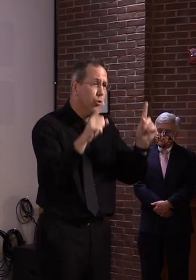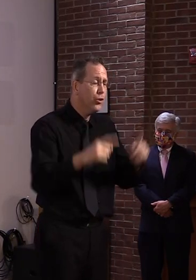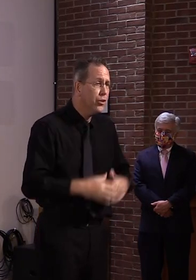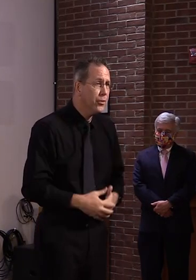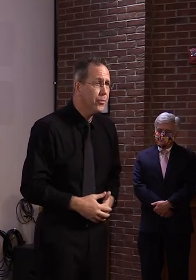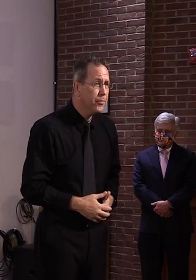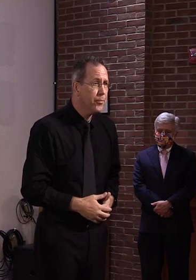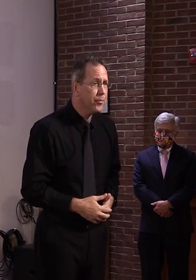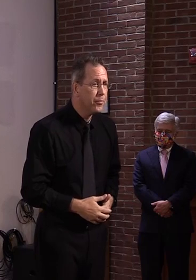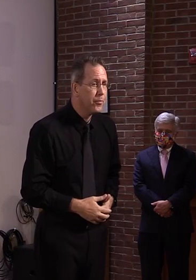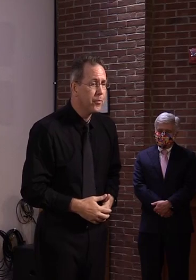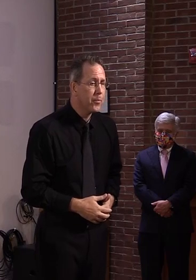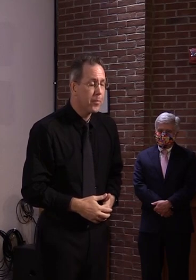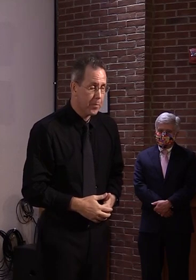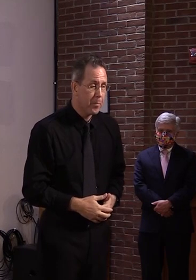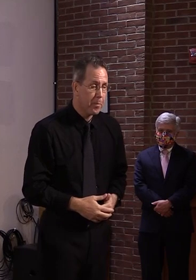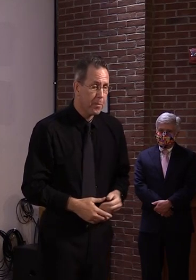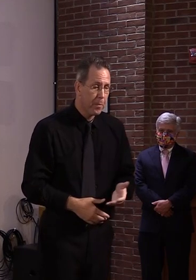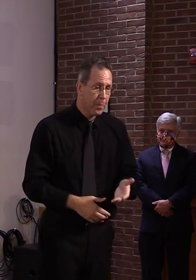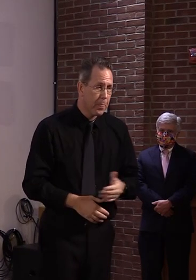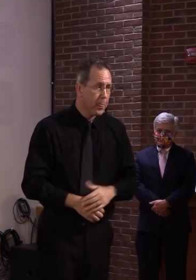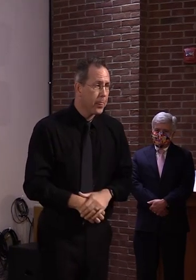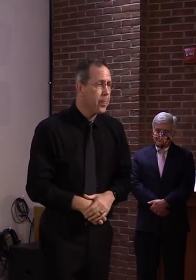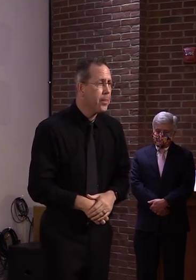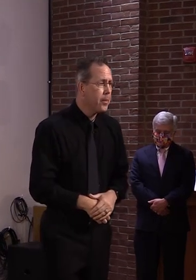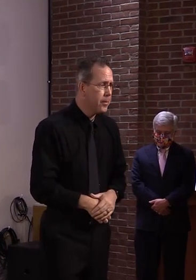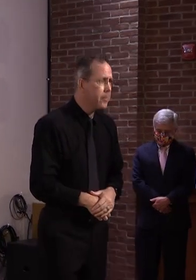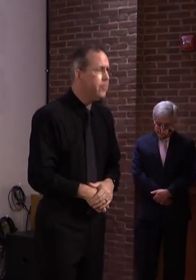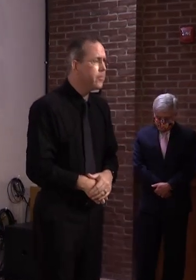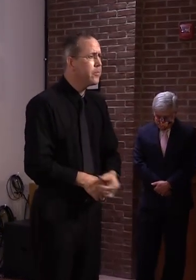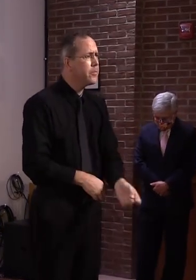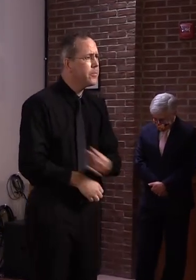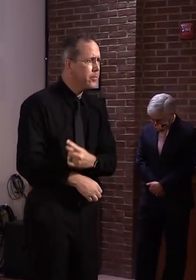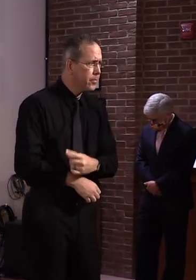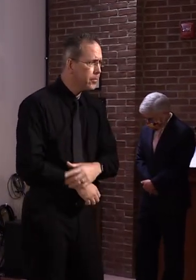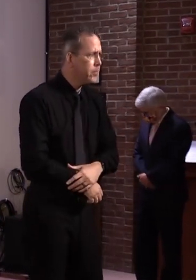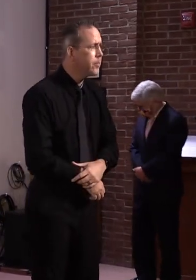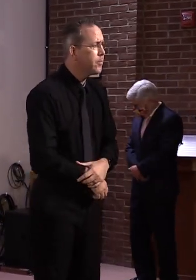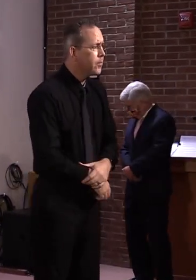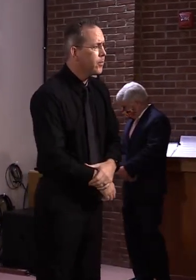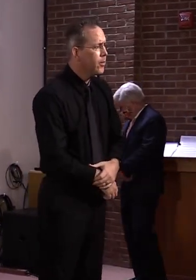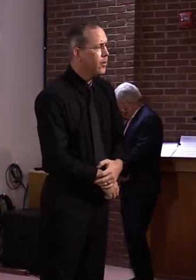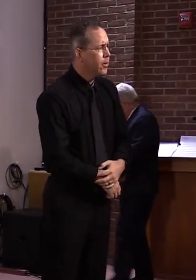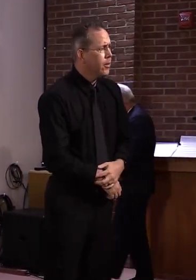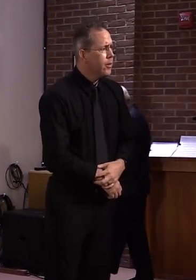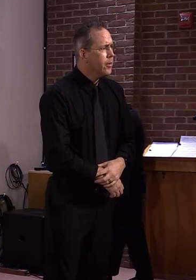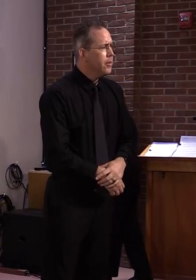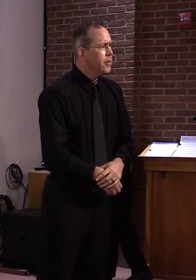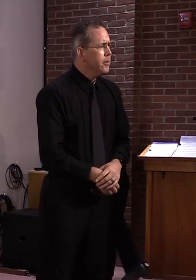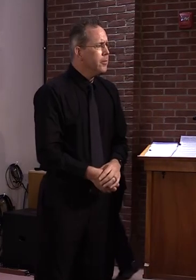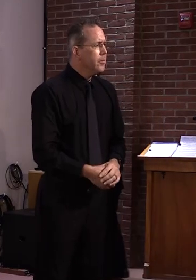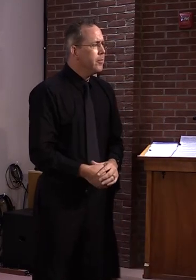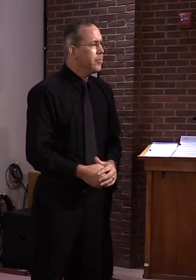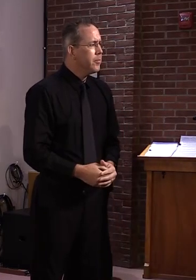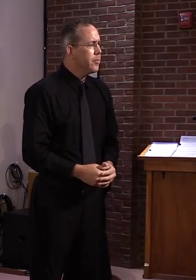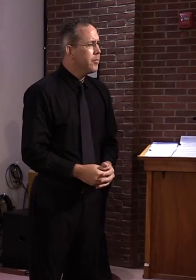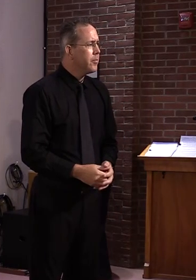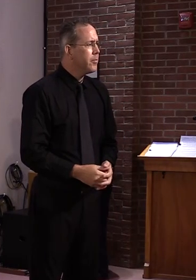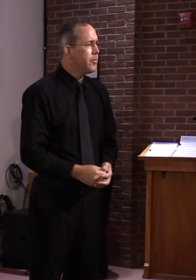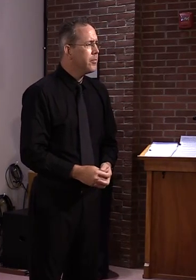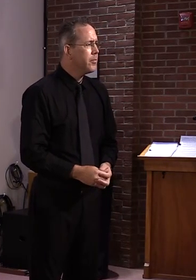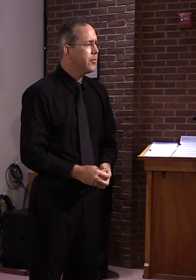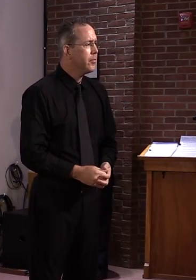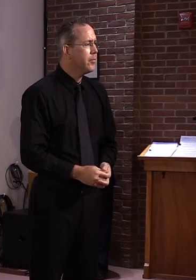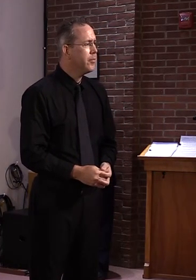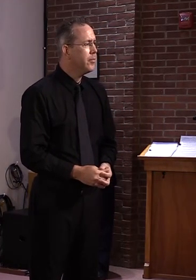because, I mean, you can judge that by the decline in sales of cigarettes at $10 a pack. But on the other